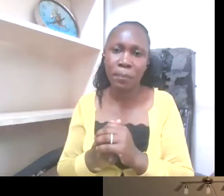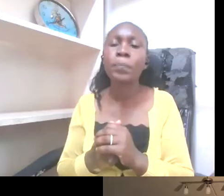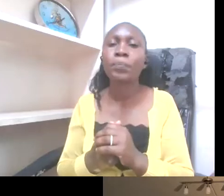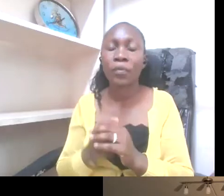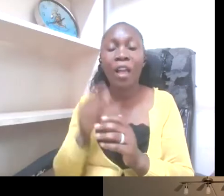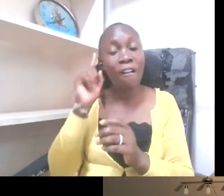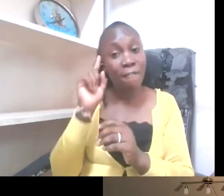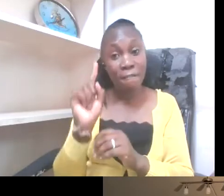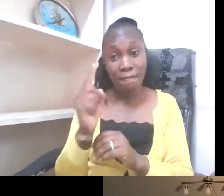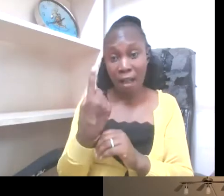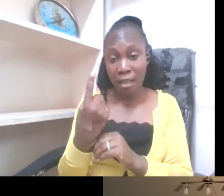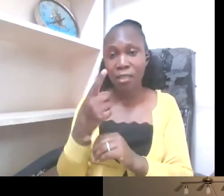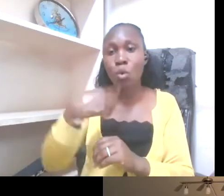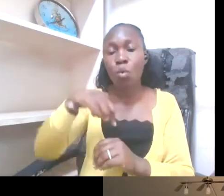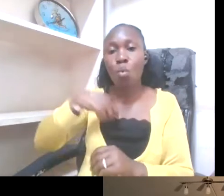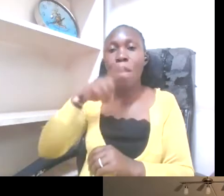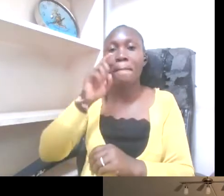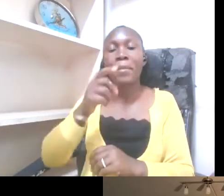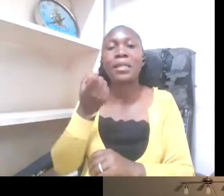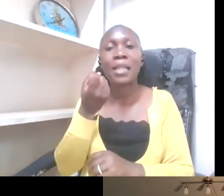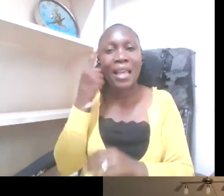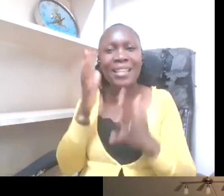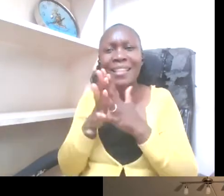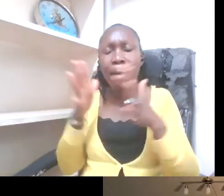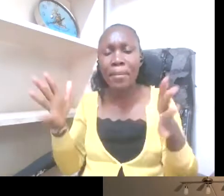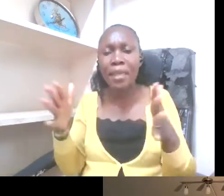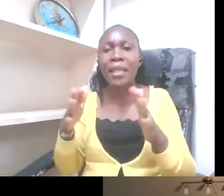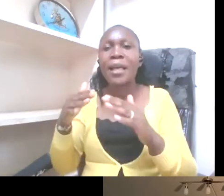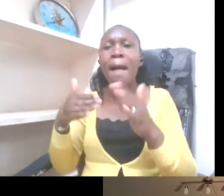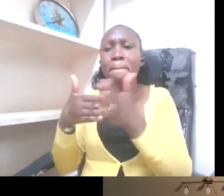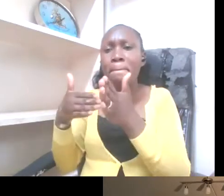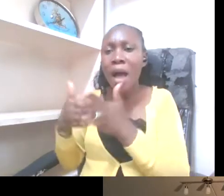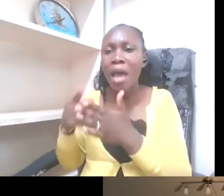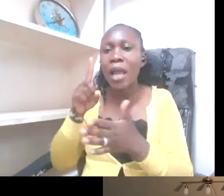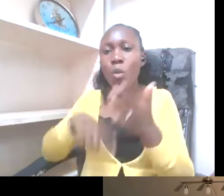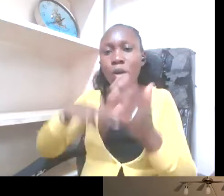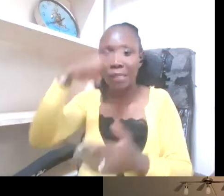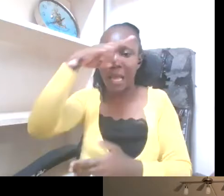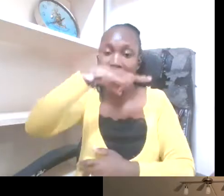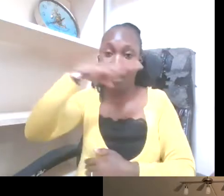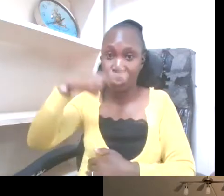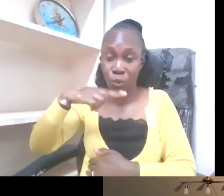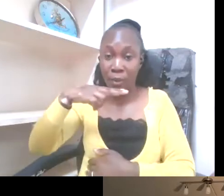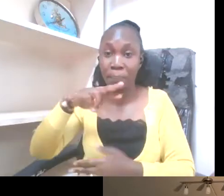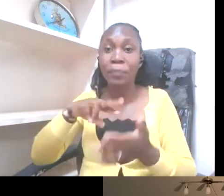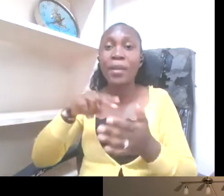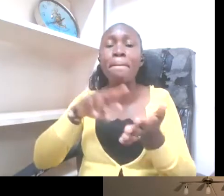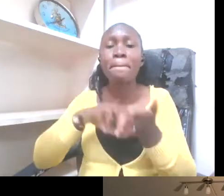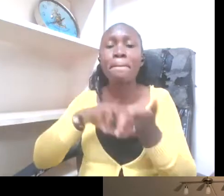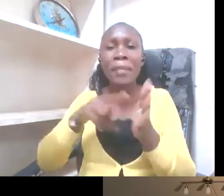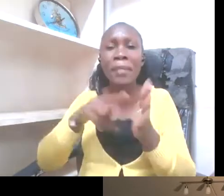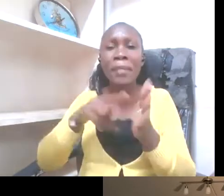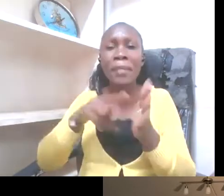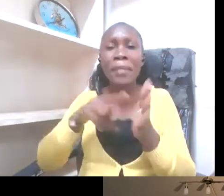have to understand that the biggest barrier is attitudinal. Well, therefore inclusion has got to be explained